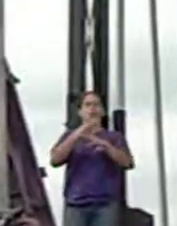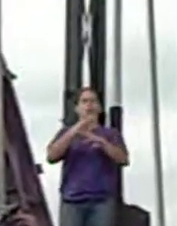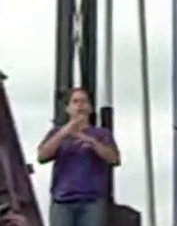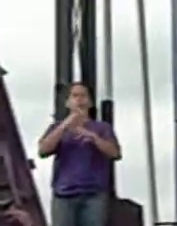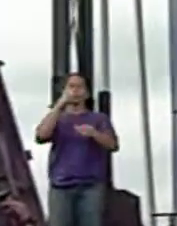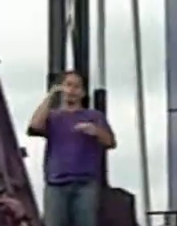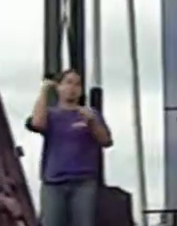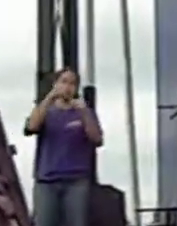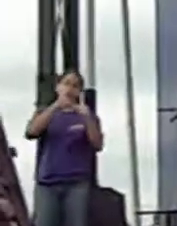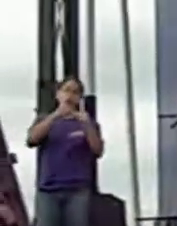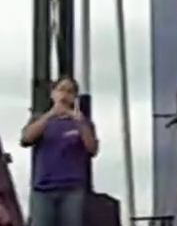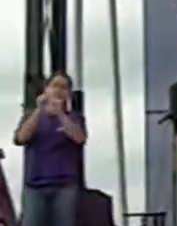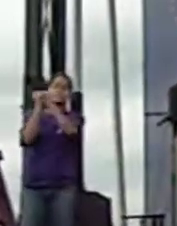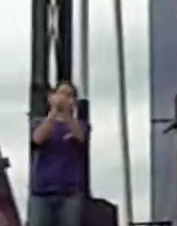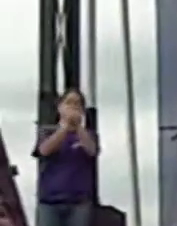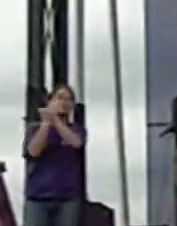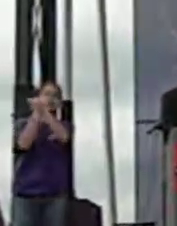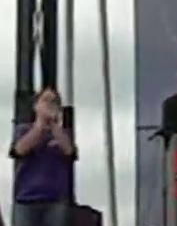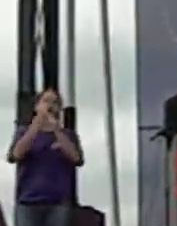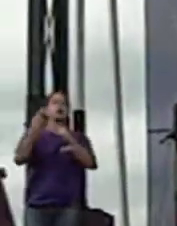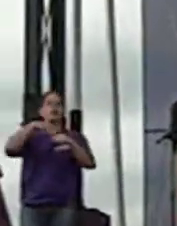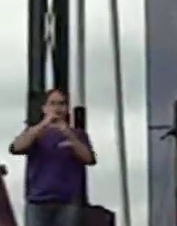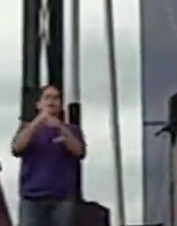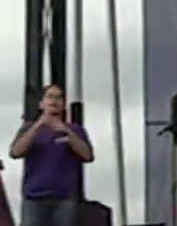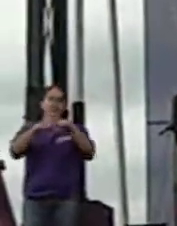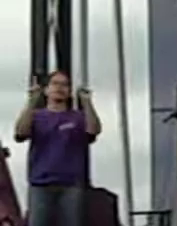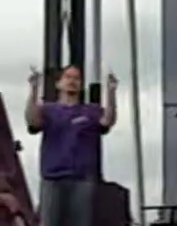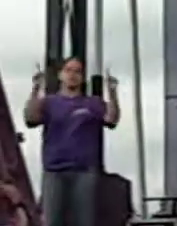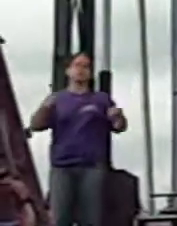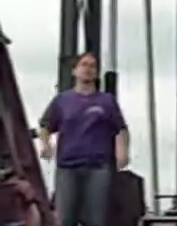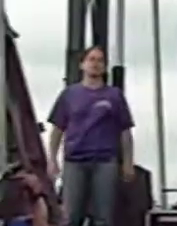remember, together, we can make a difference.